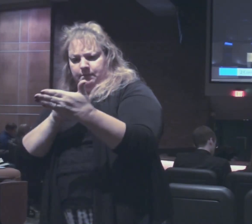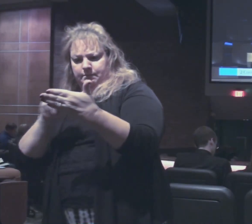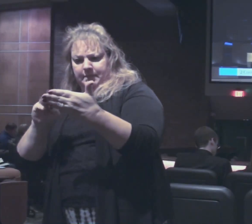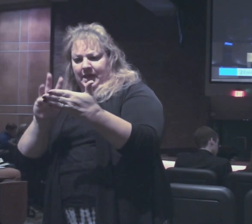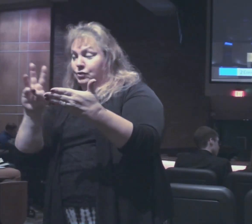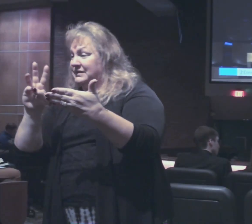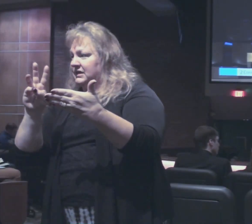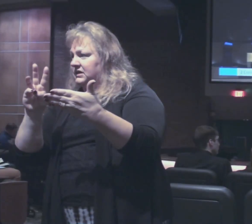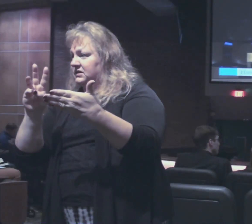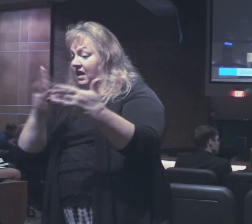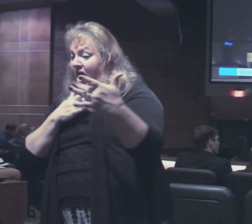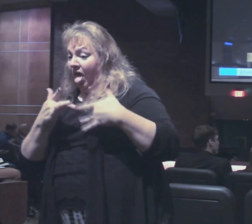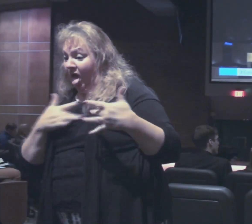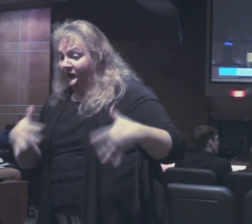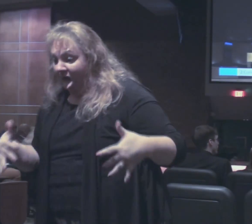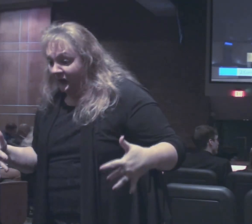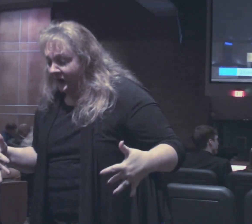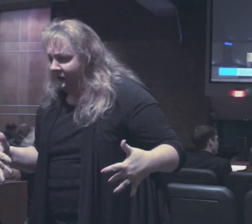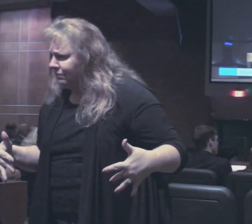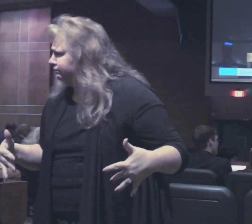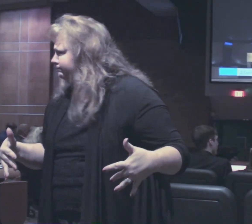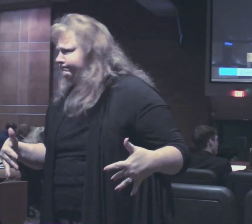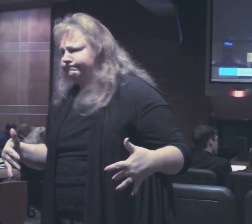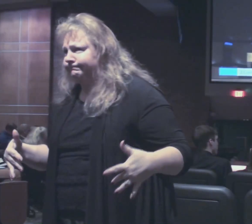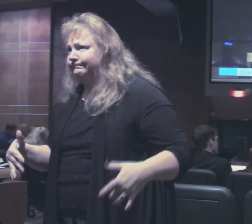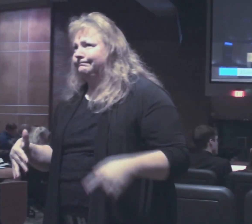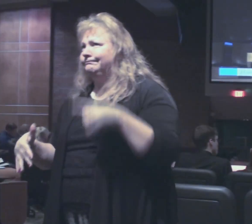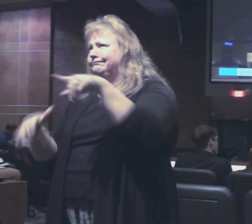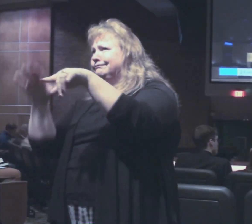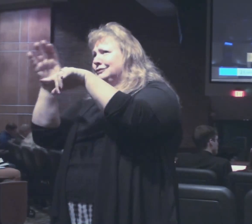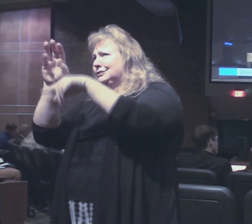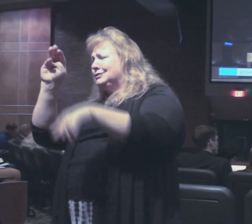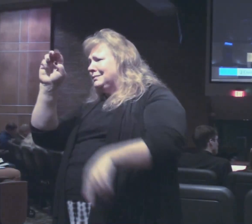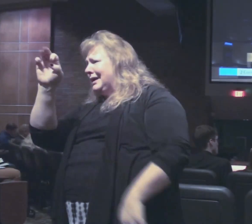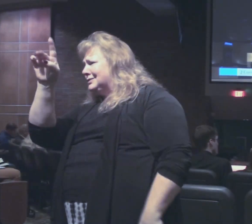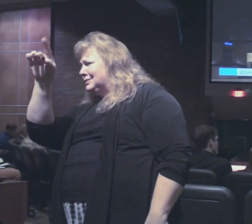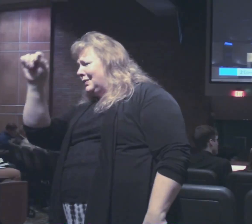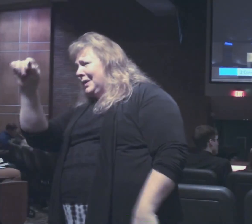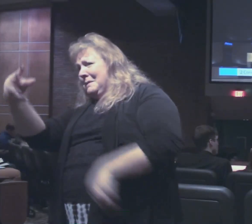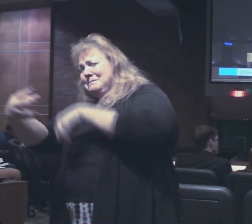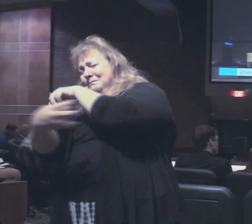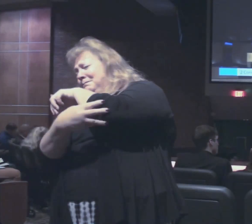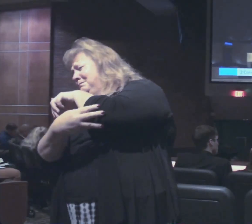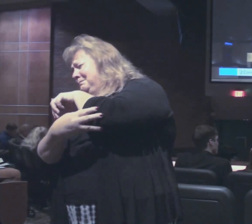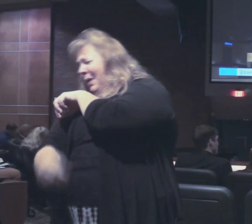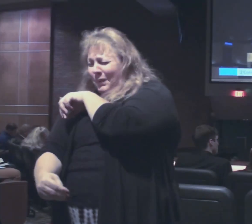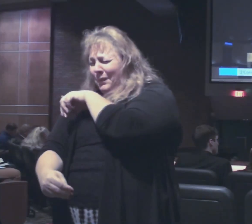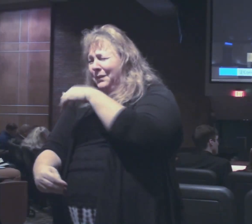not to be anxious the Macedonians who were so poor